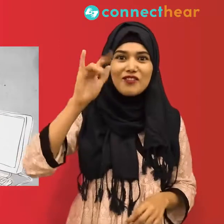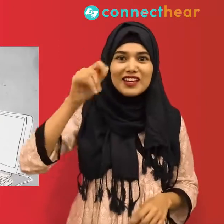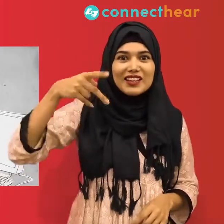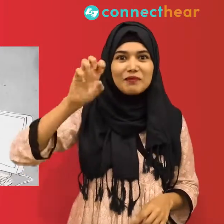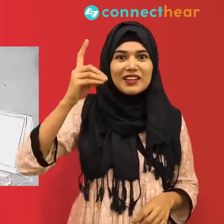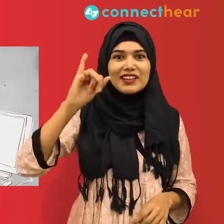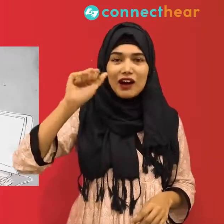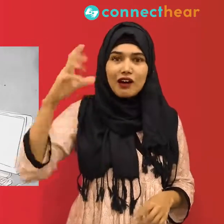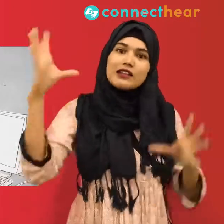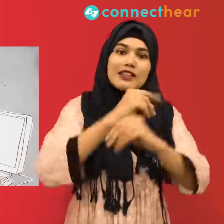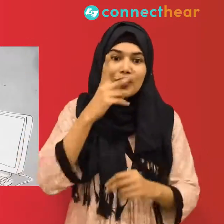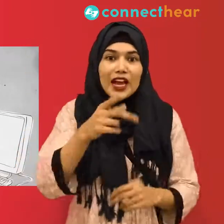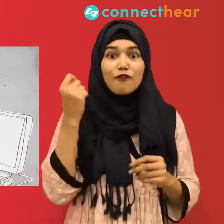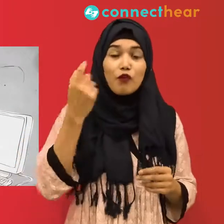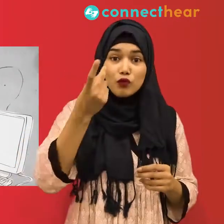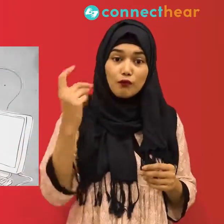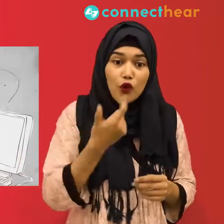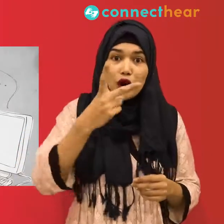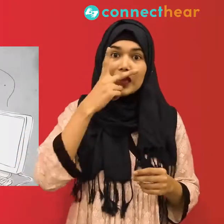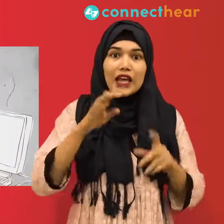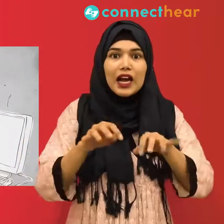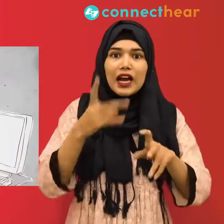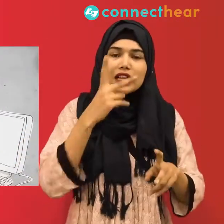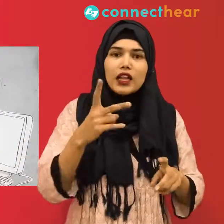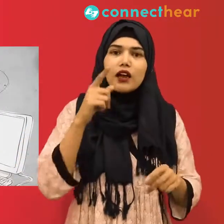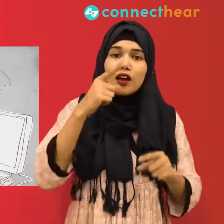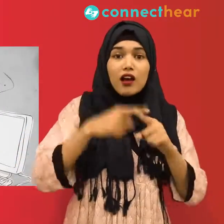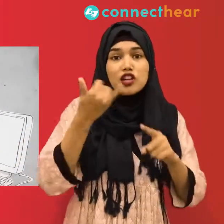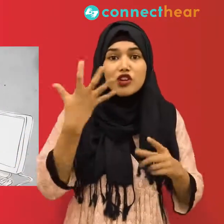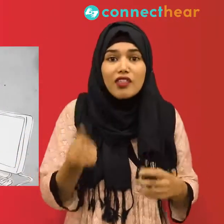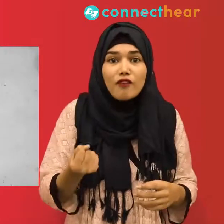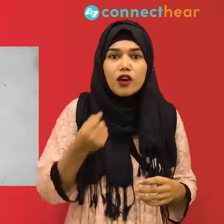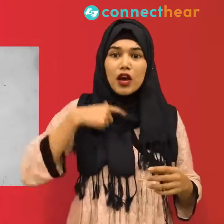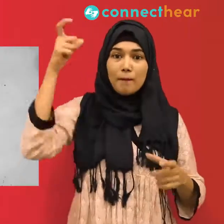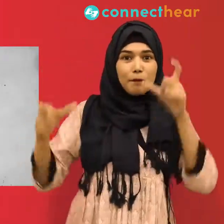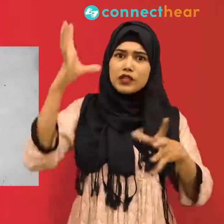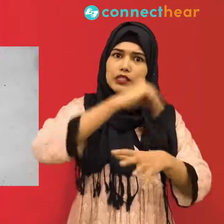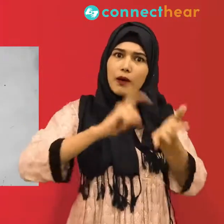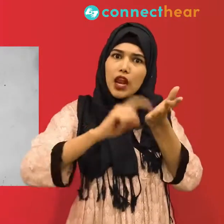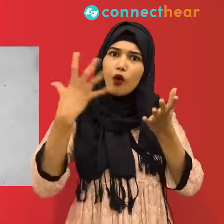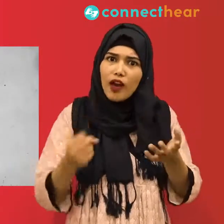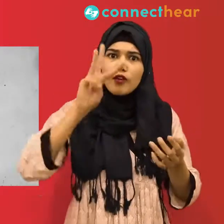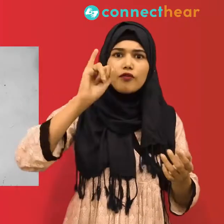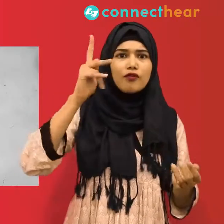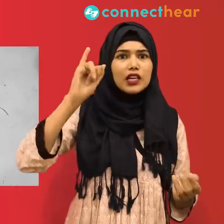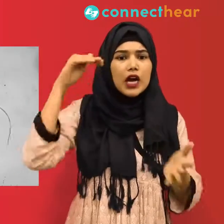information, an unverified fact in a wiki page can make its way into a published article that may later be added as a